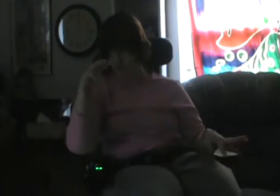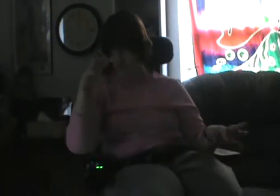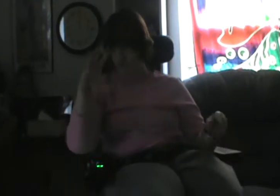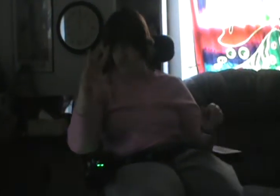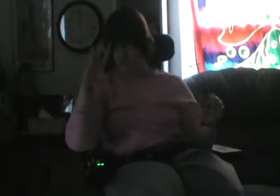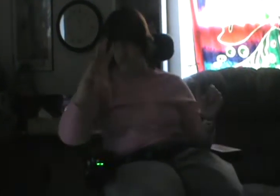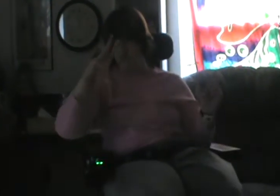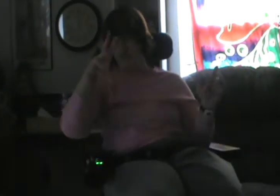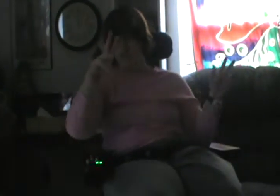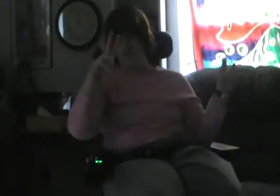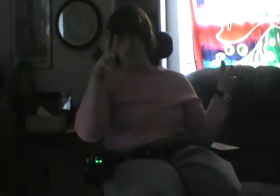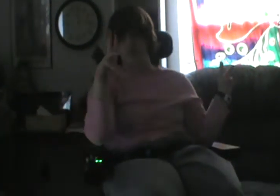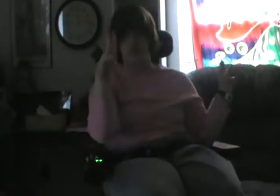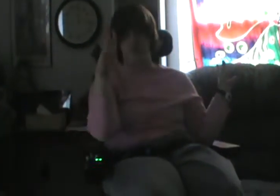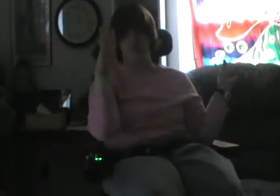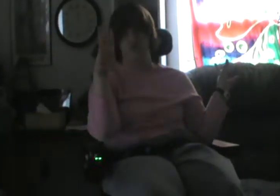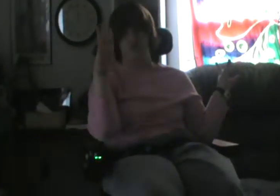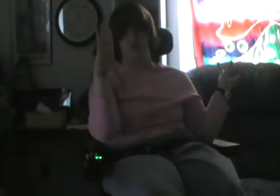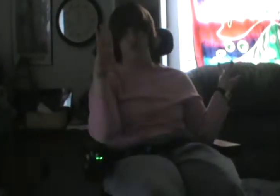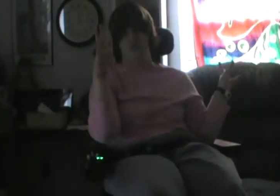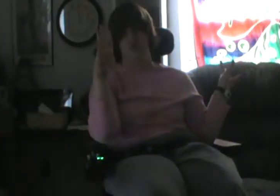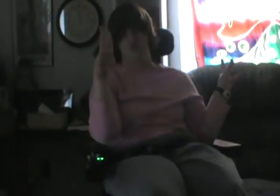road and a seven-acre farm.